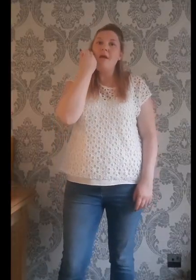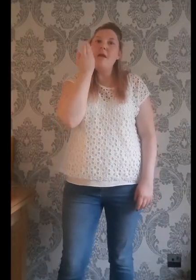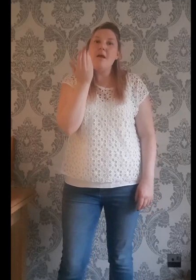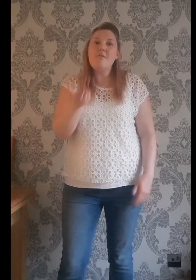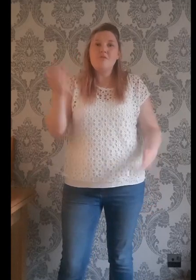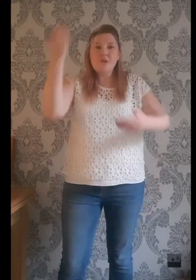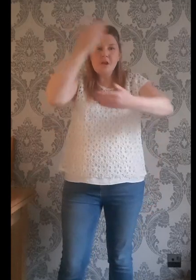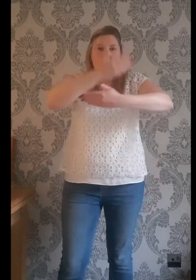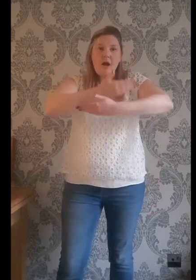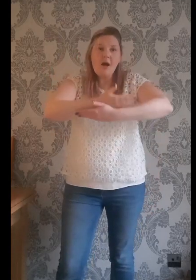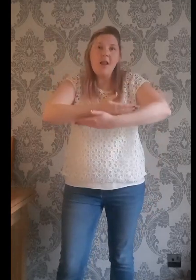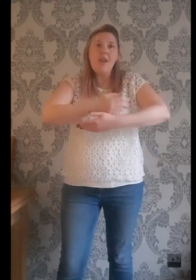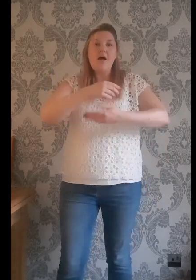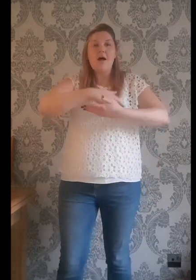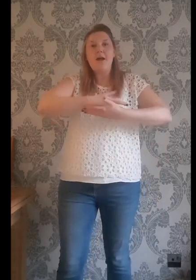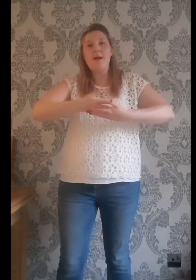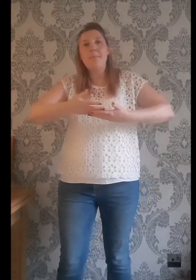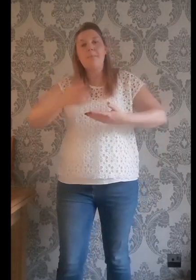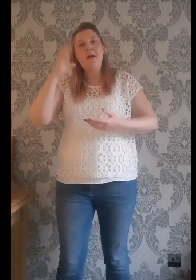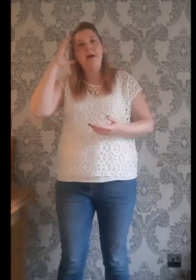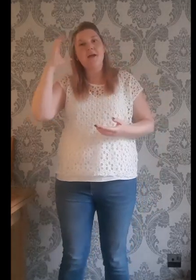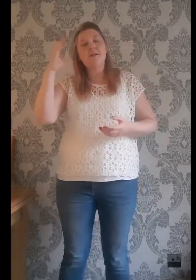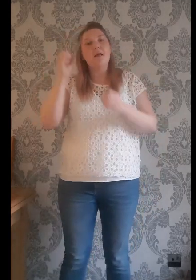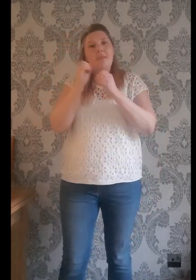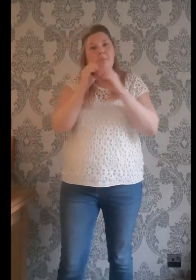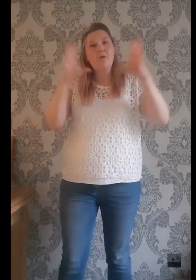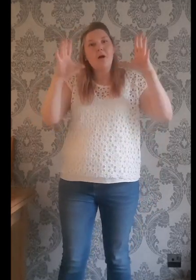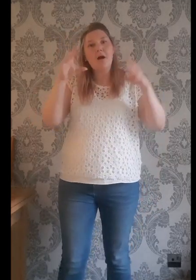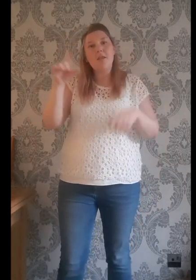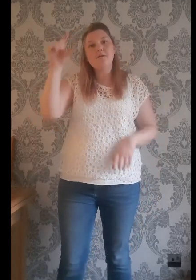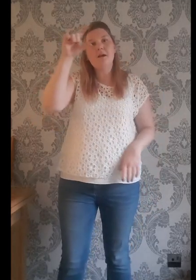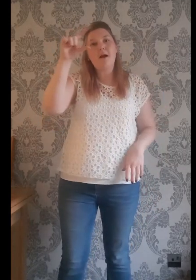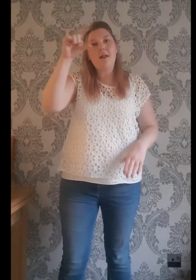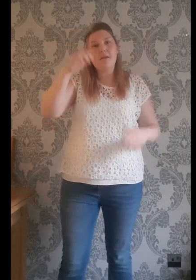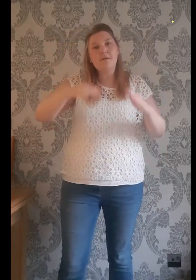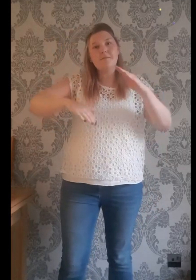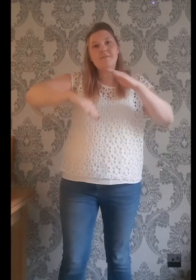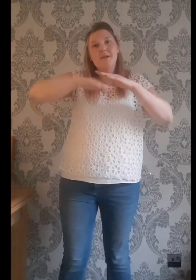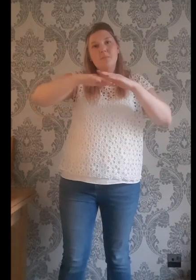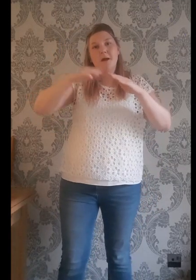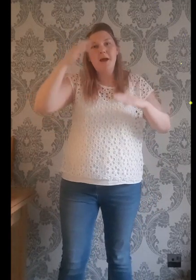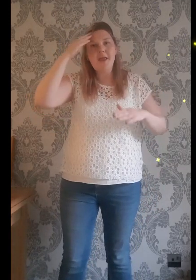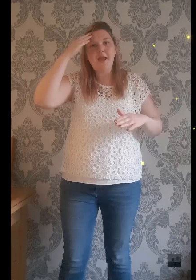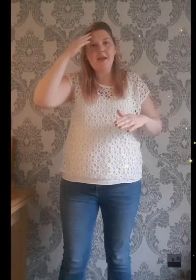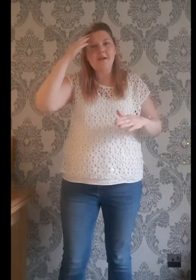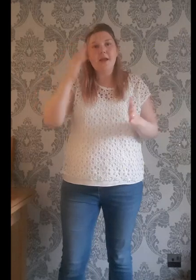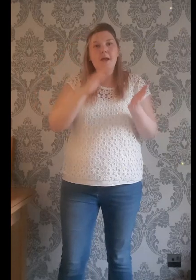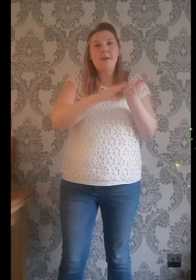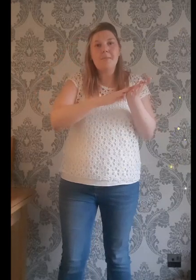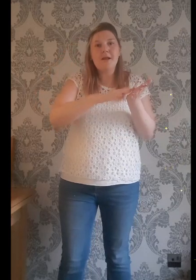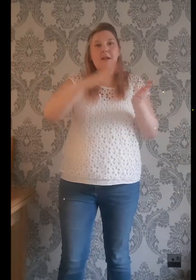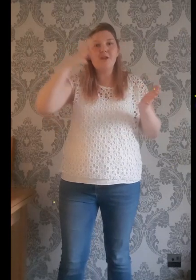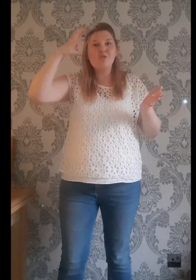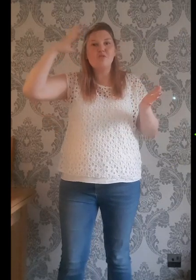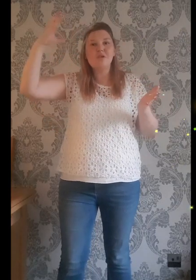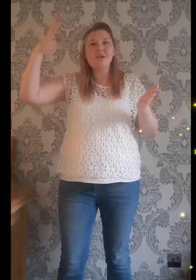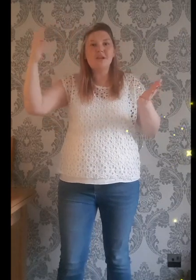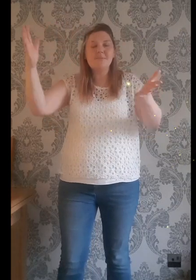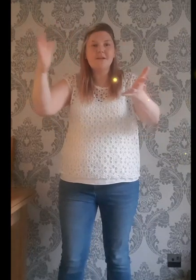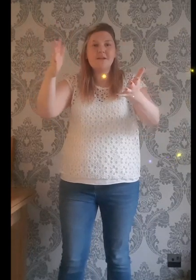every night I lie in bed, the brightest colors fill my head, a million dreams are